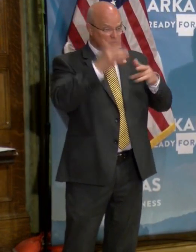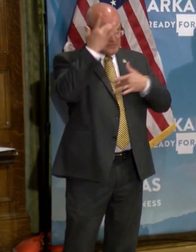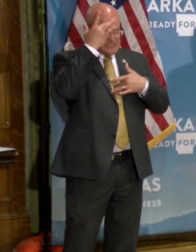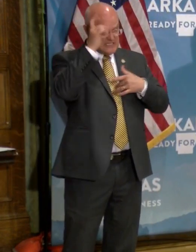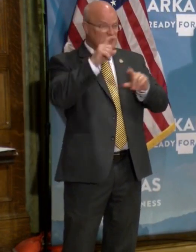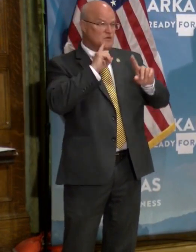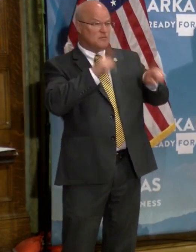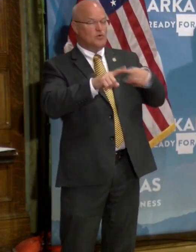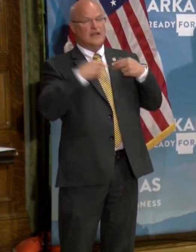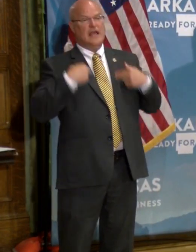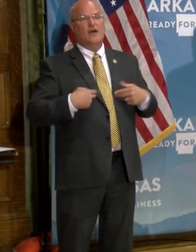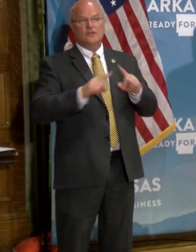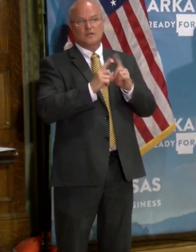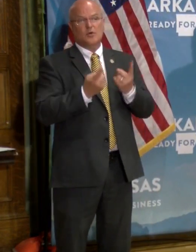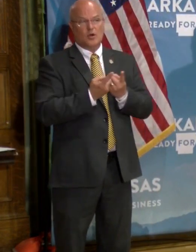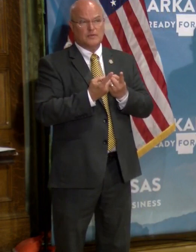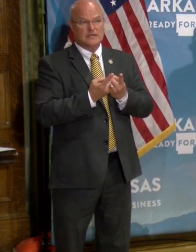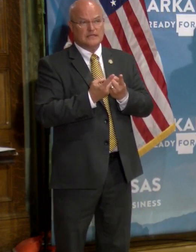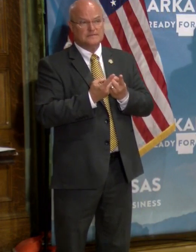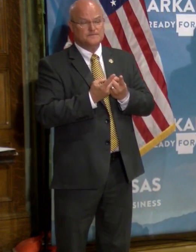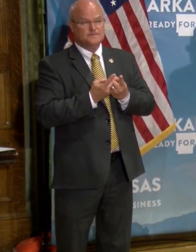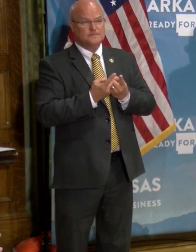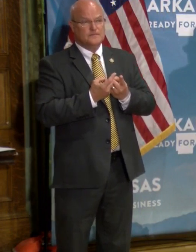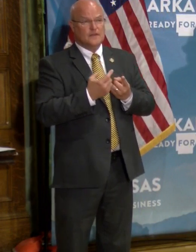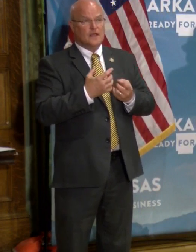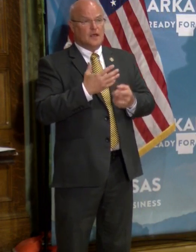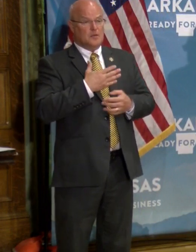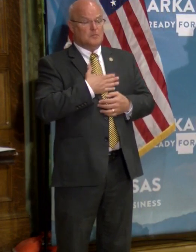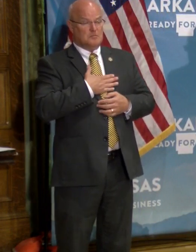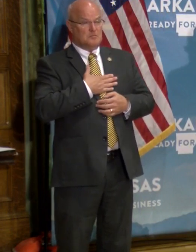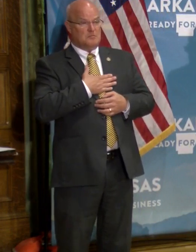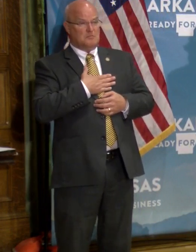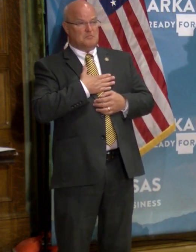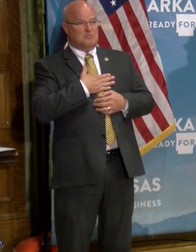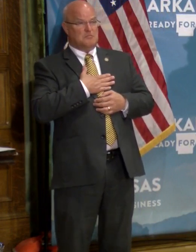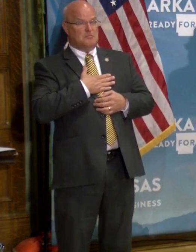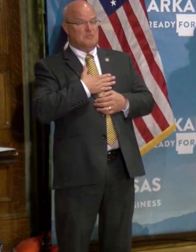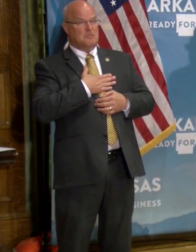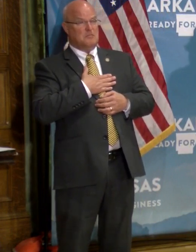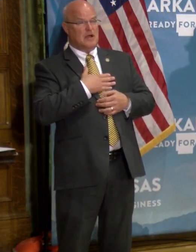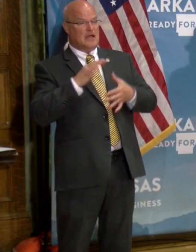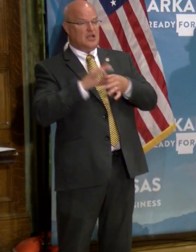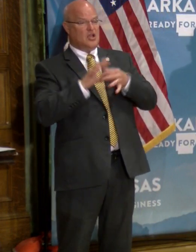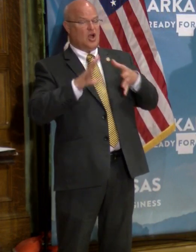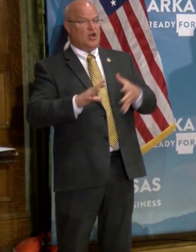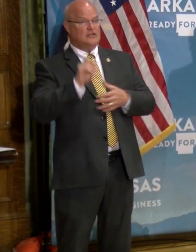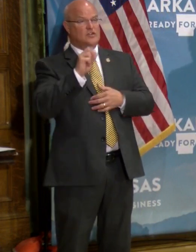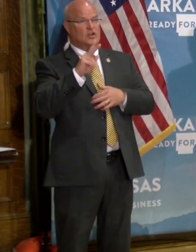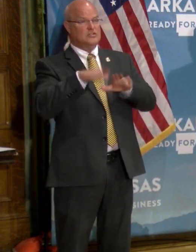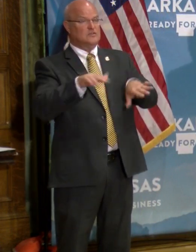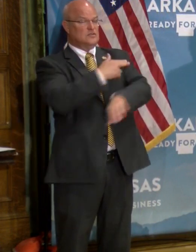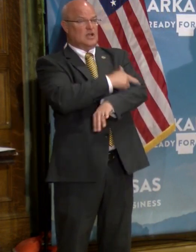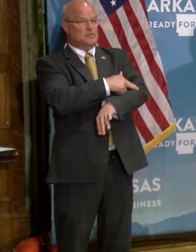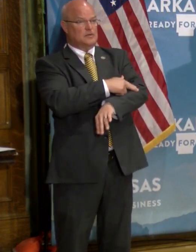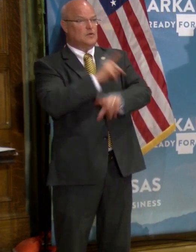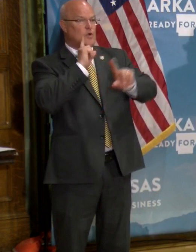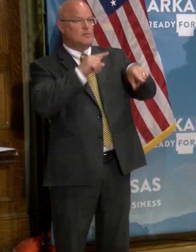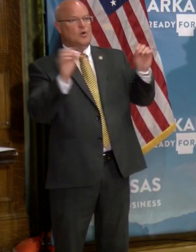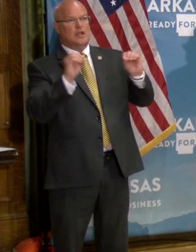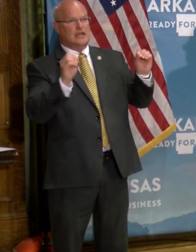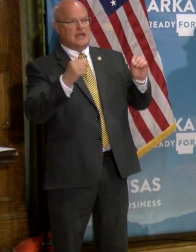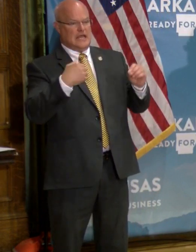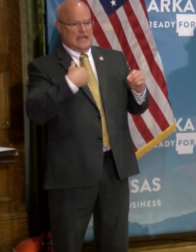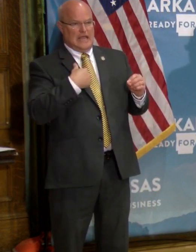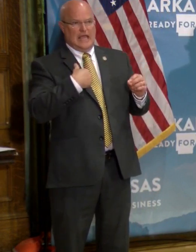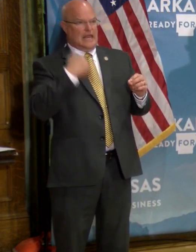It needs to be reported to the health department. Um, my colleagues at, uh, at the Arkansas Children's Hospital, have not reported any, and